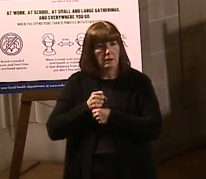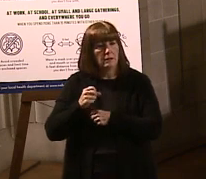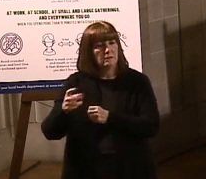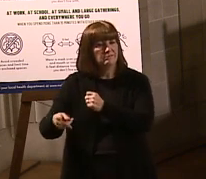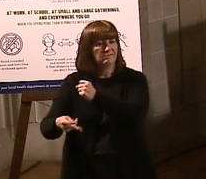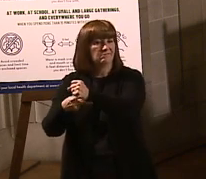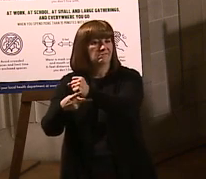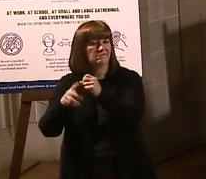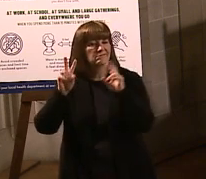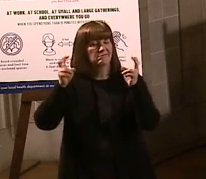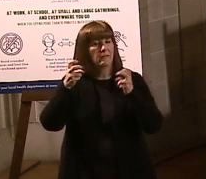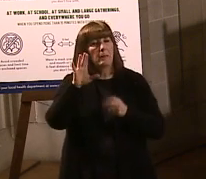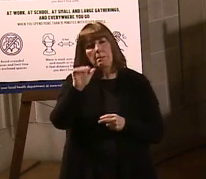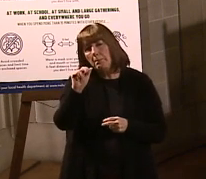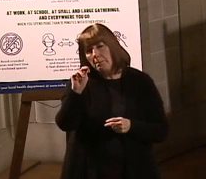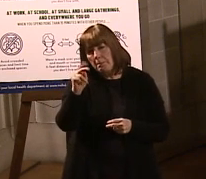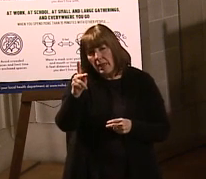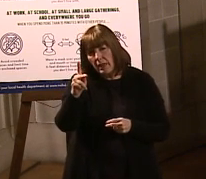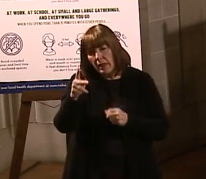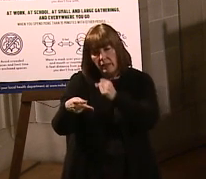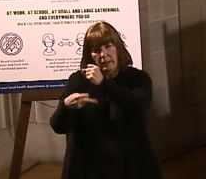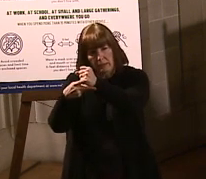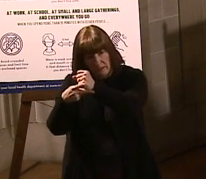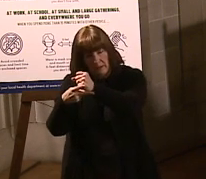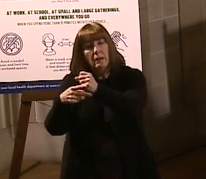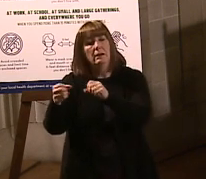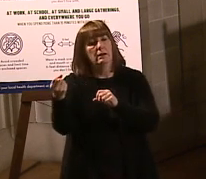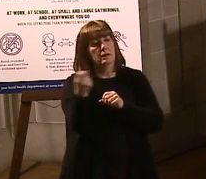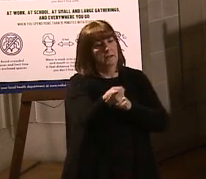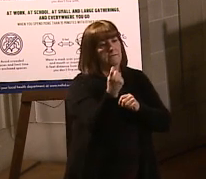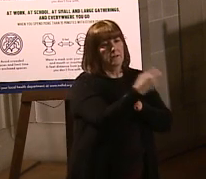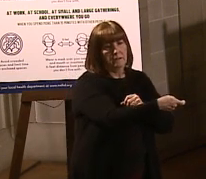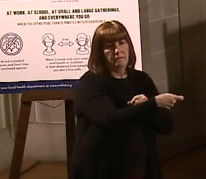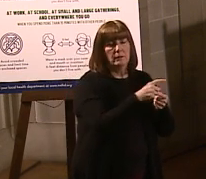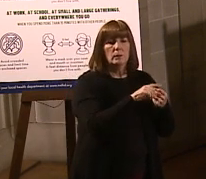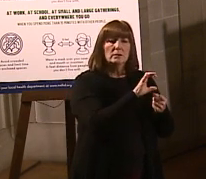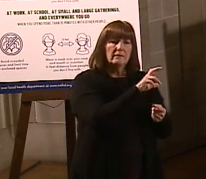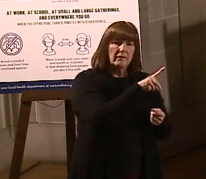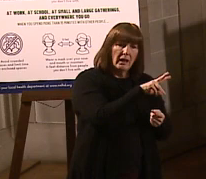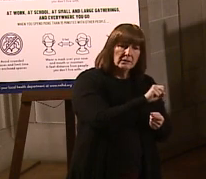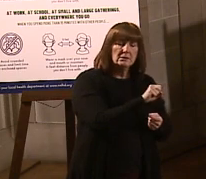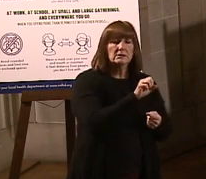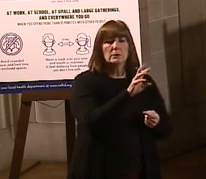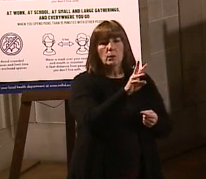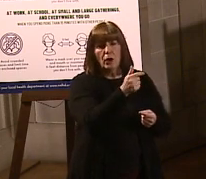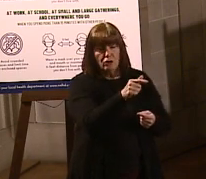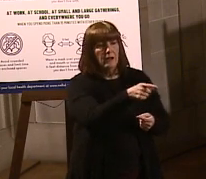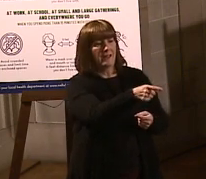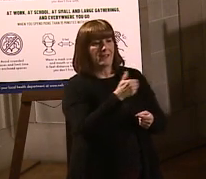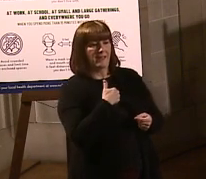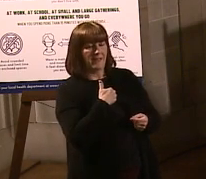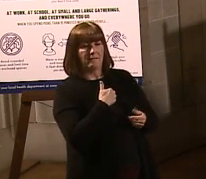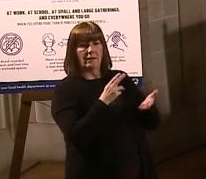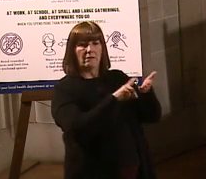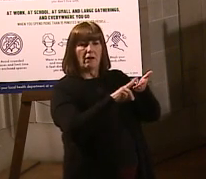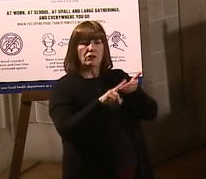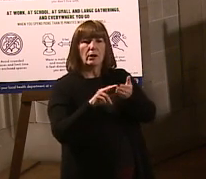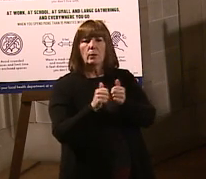CVS and Walgreens as companies, and then they had contracted with various long-term care facilities to be able to,